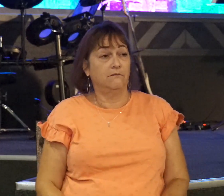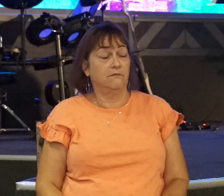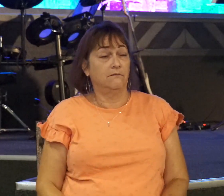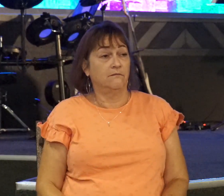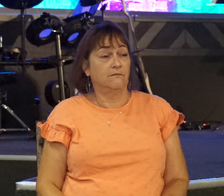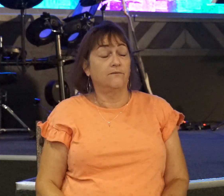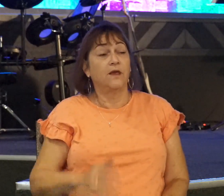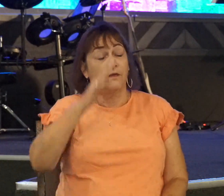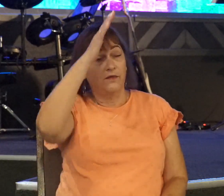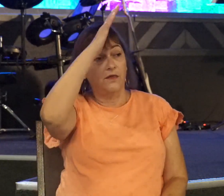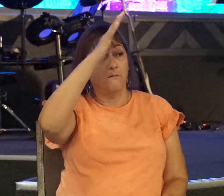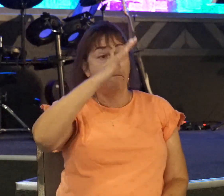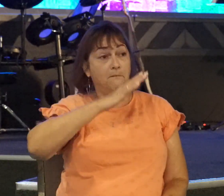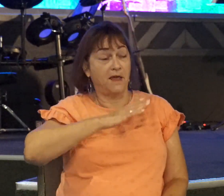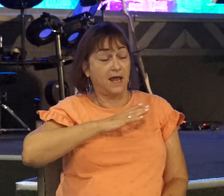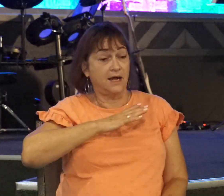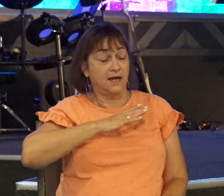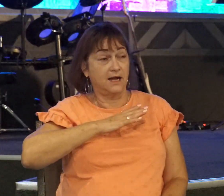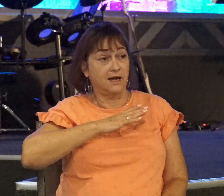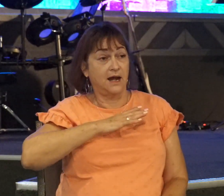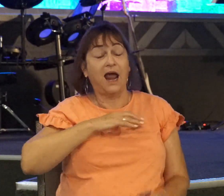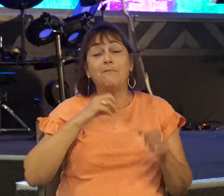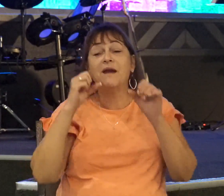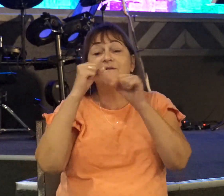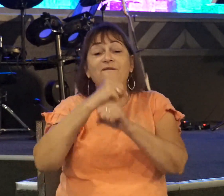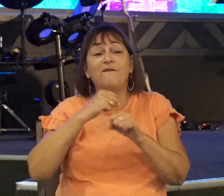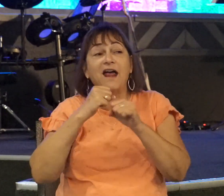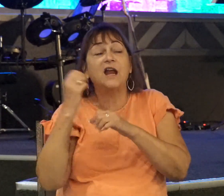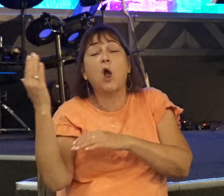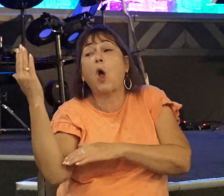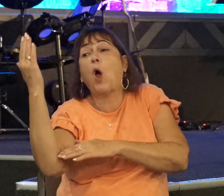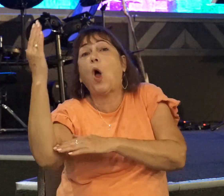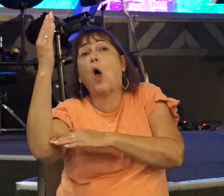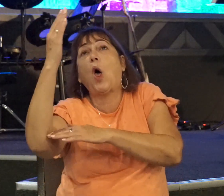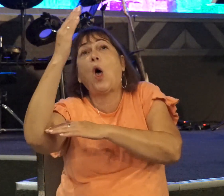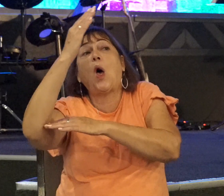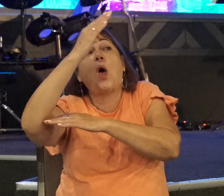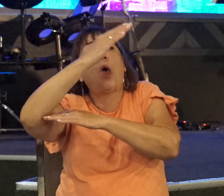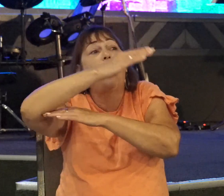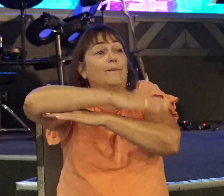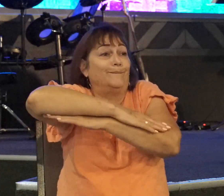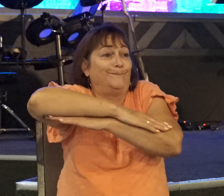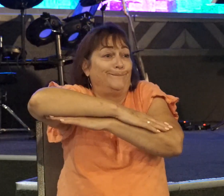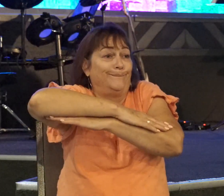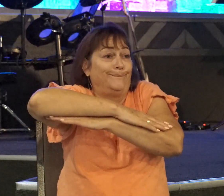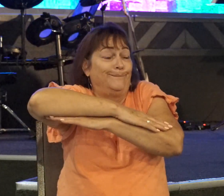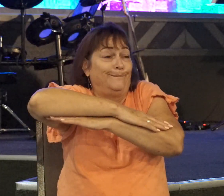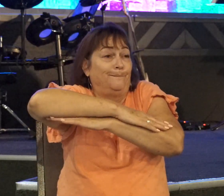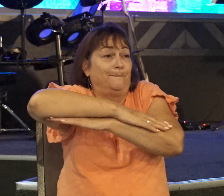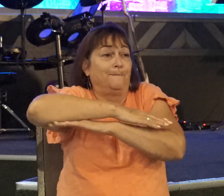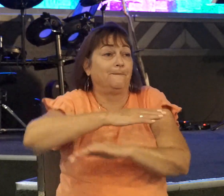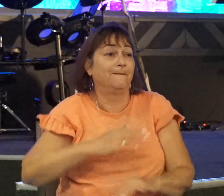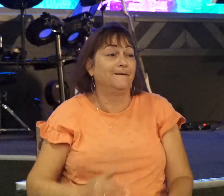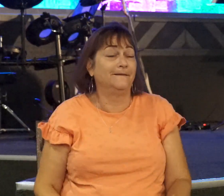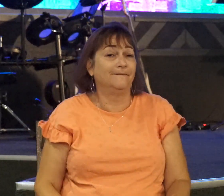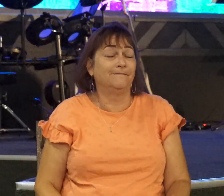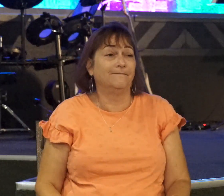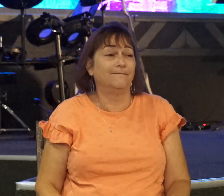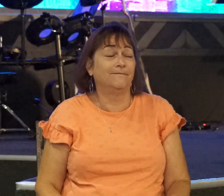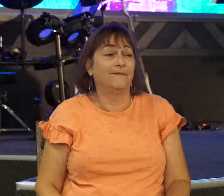men had been fighting all day long. Fighting for their lives in hand